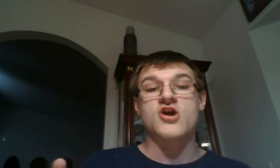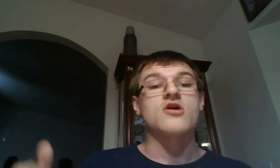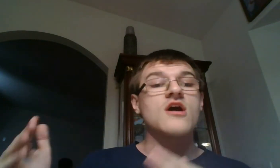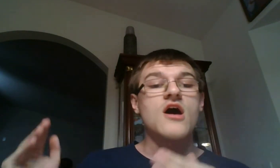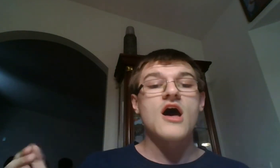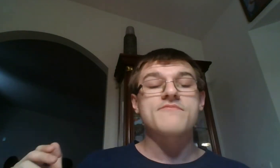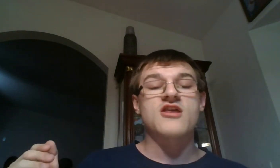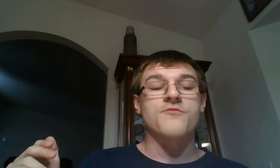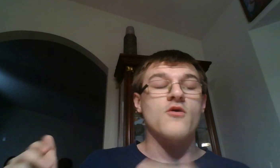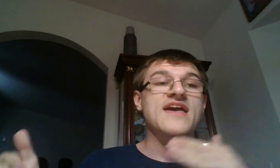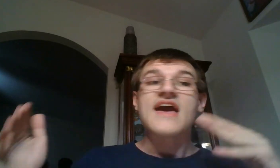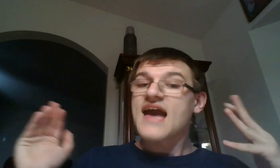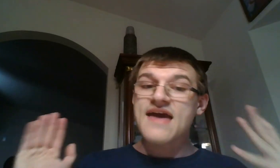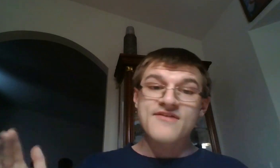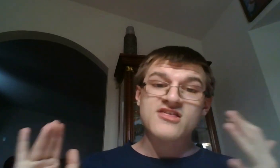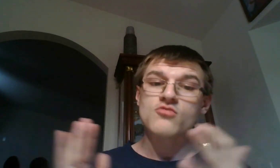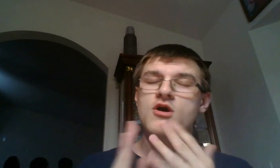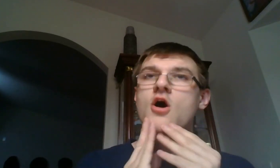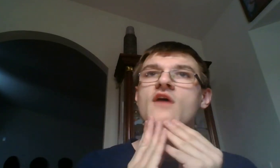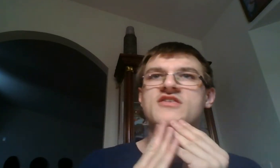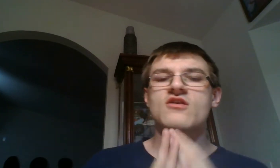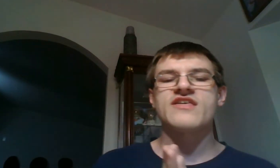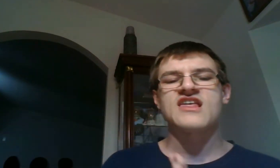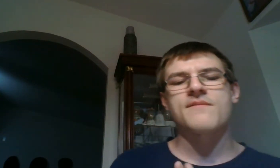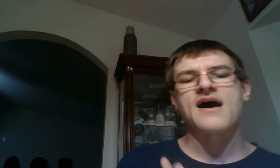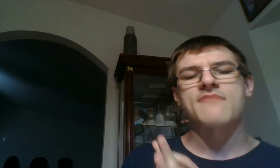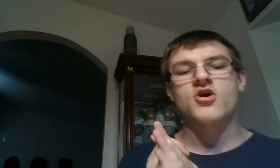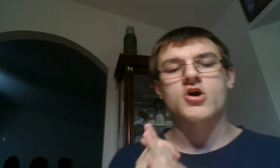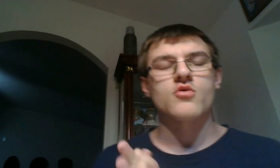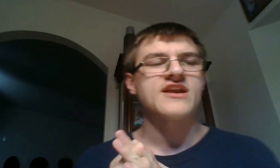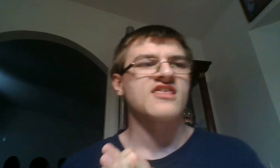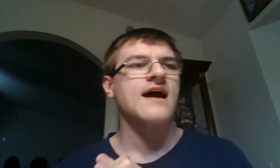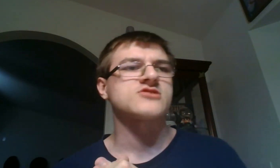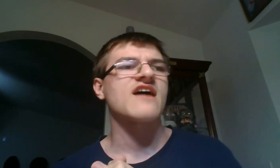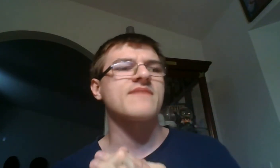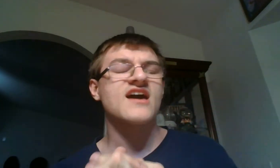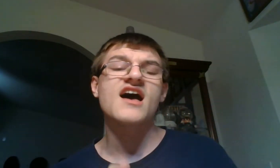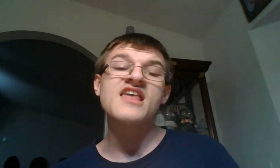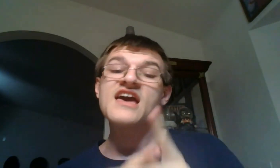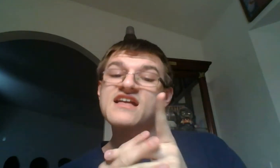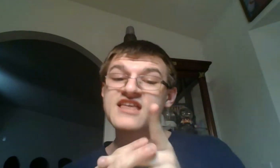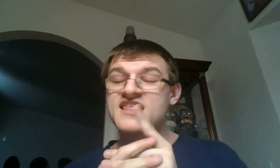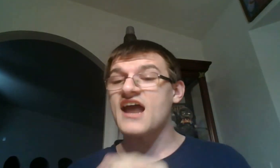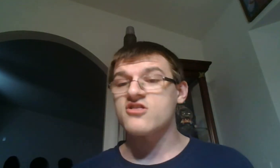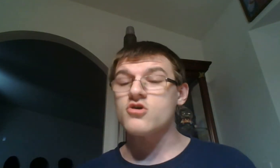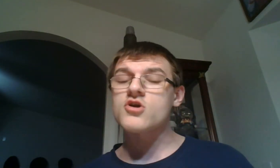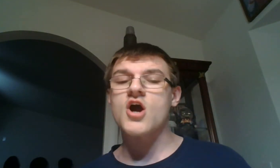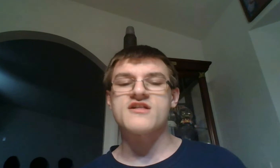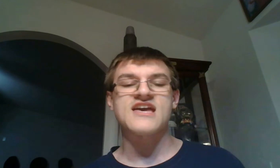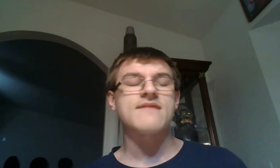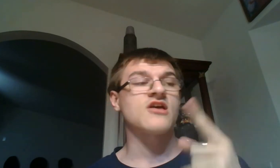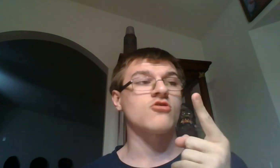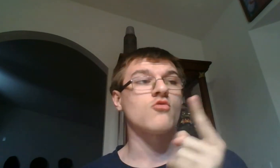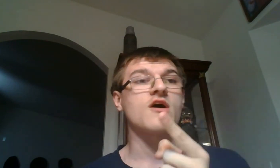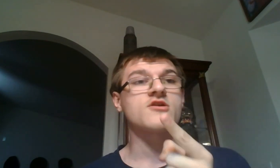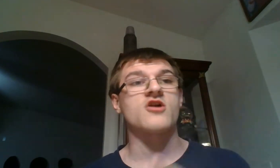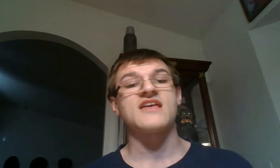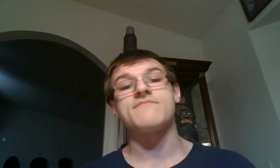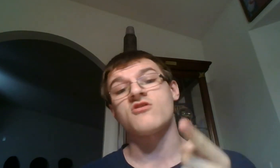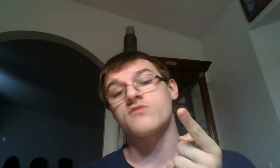up to this point. And this is where all the silly season bombs are going to sidetrack because this is not a two car team. This is a one car team. There